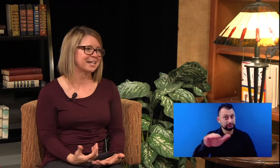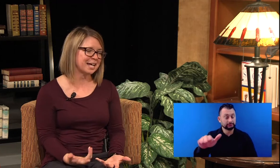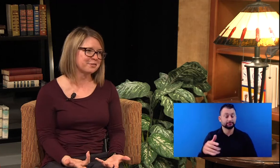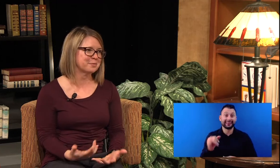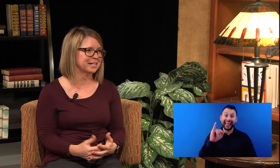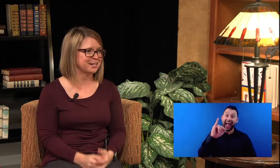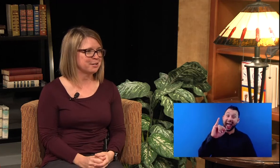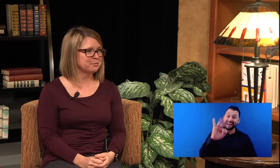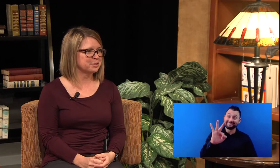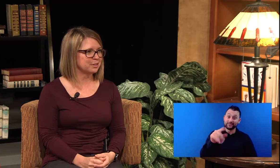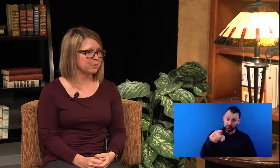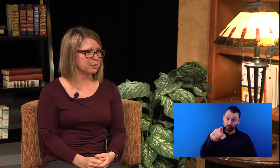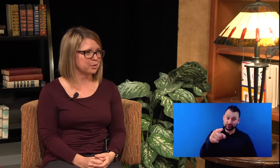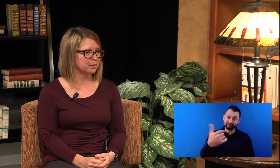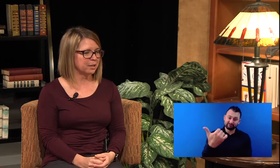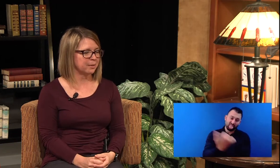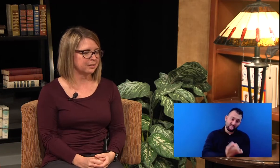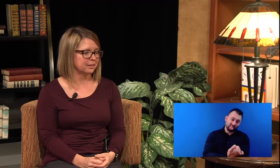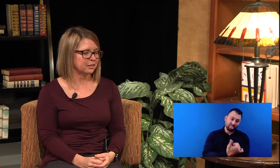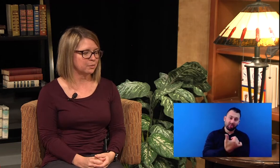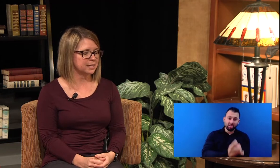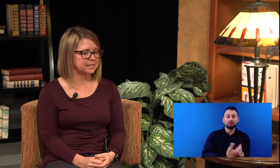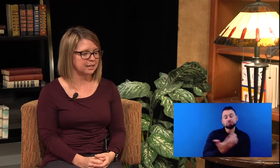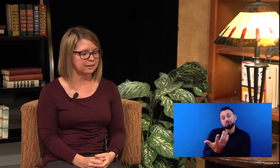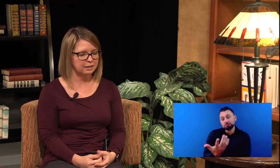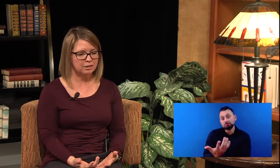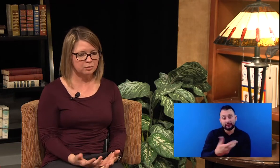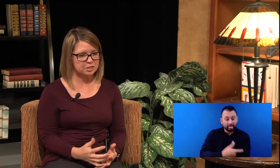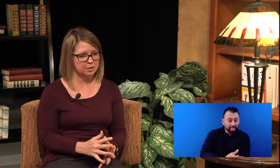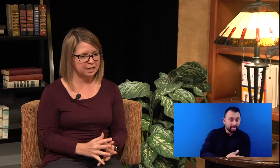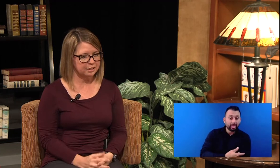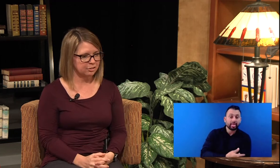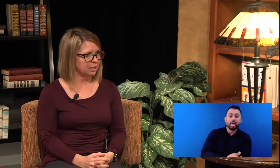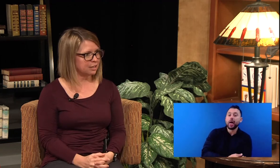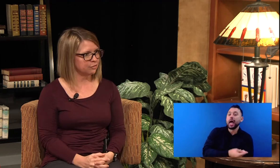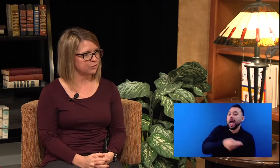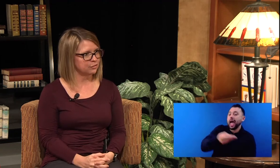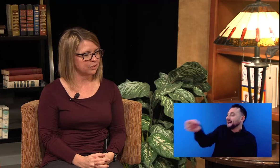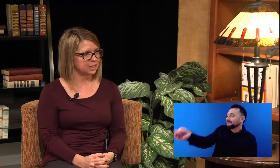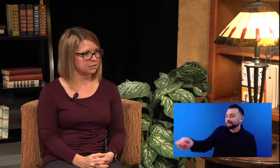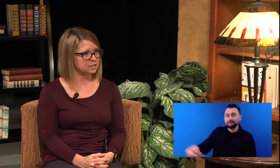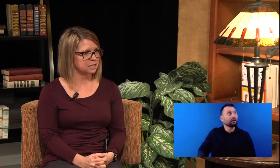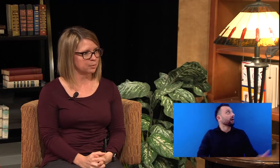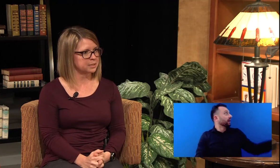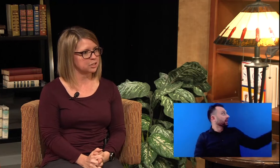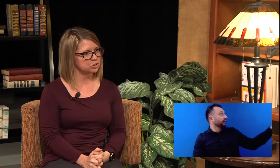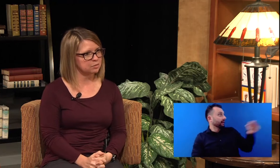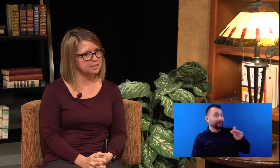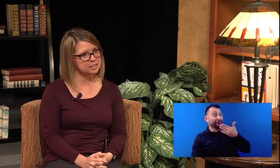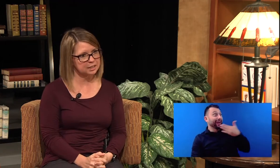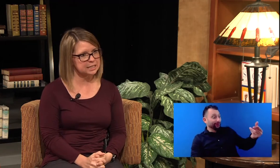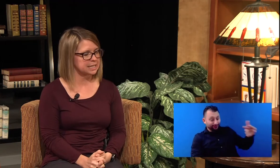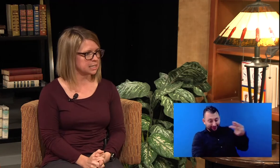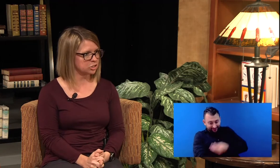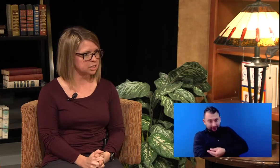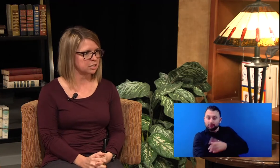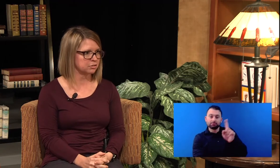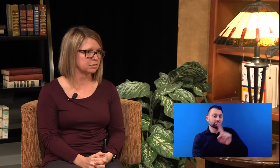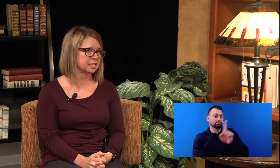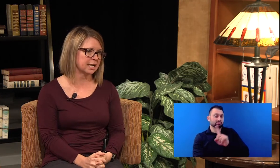not everybody will do that, but we would recommend it, you know, based on what's going on in your life. If you feel like there's a potential risk to get tested, just to know your status